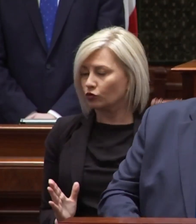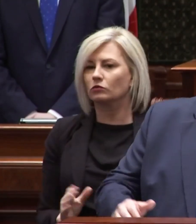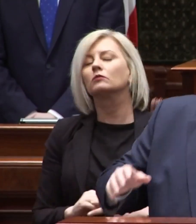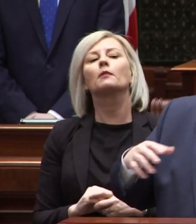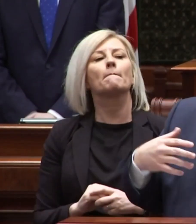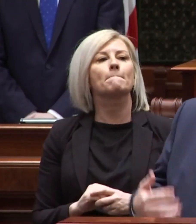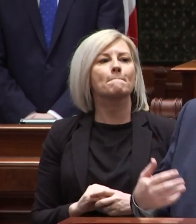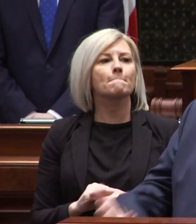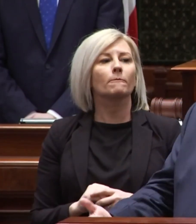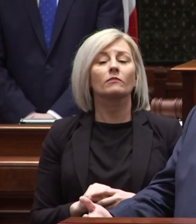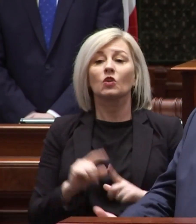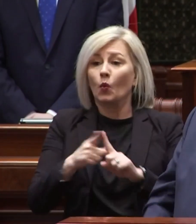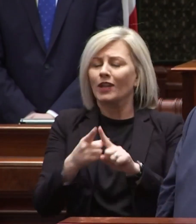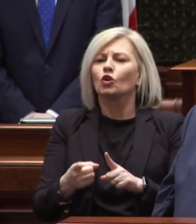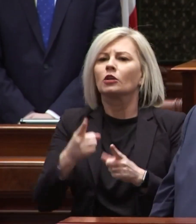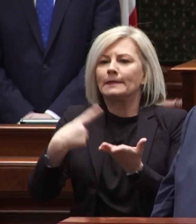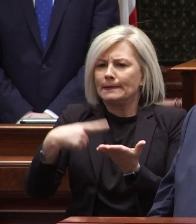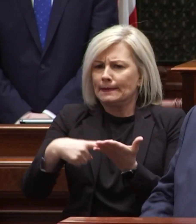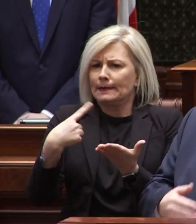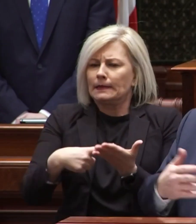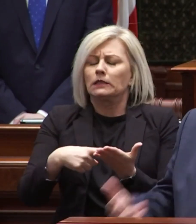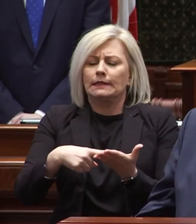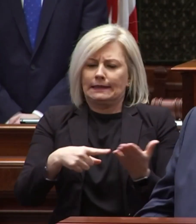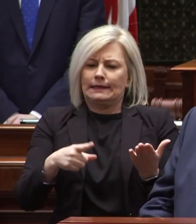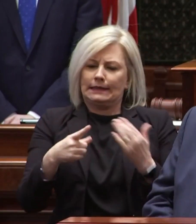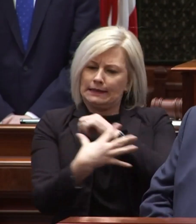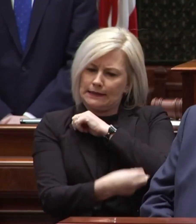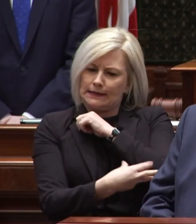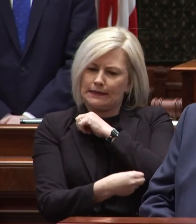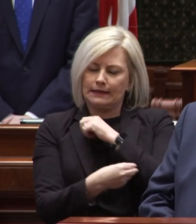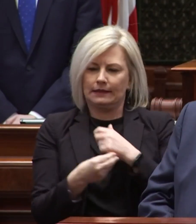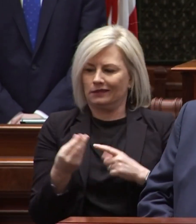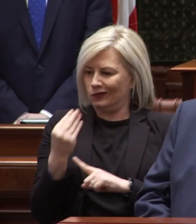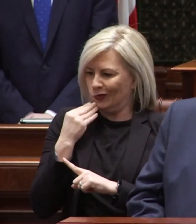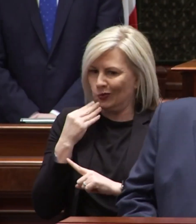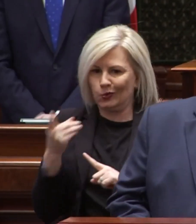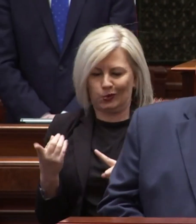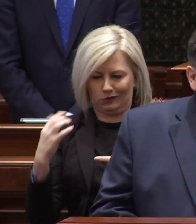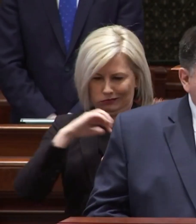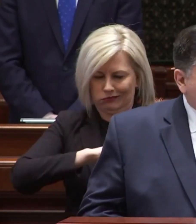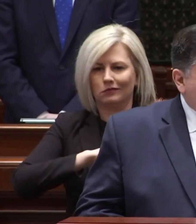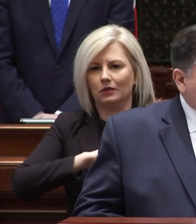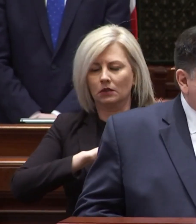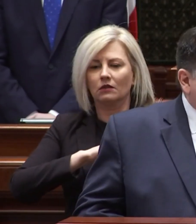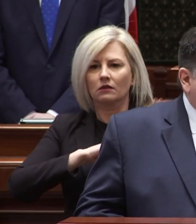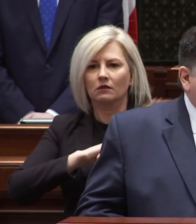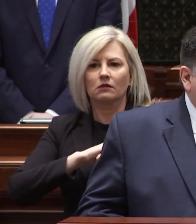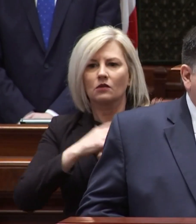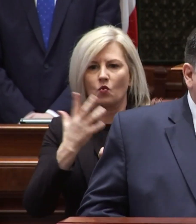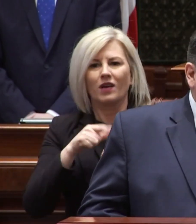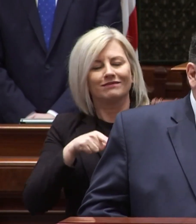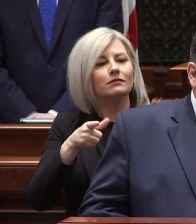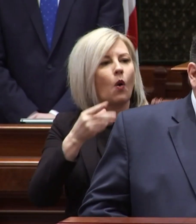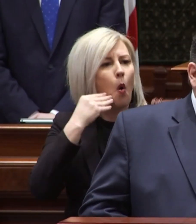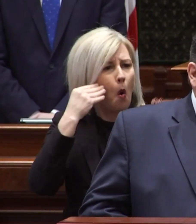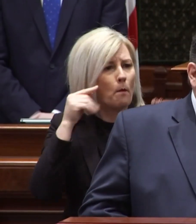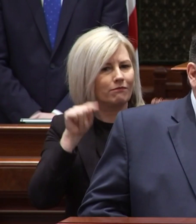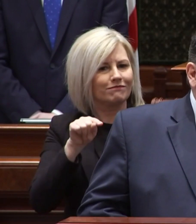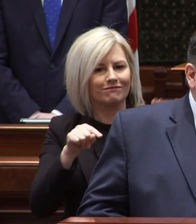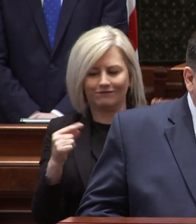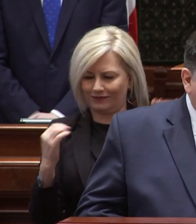when you're addressing poverty though hand in hand with food is a place to call home